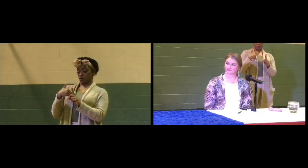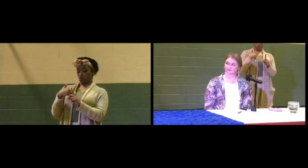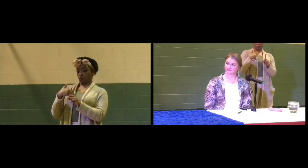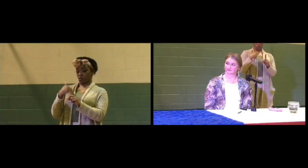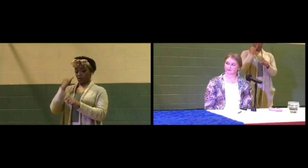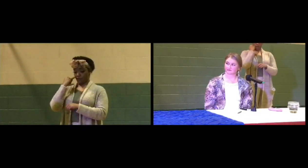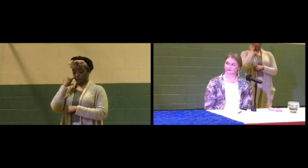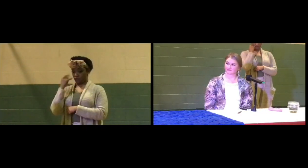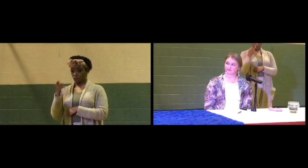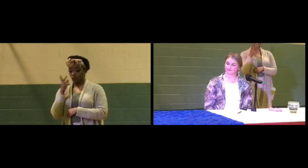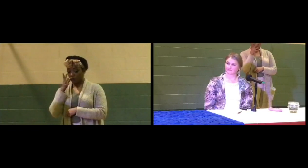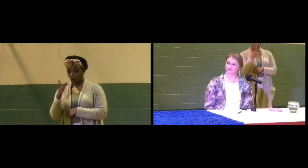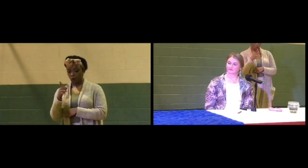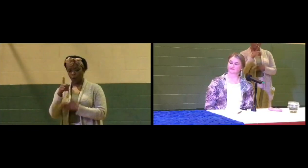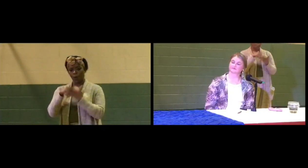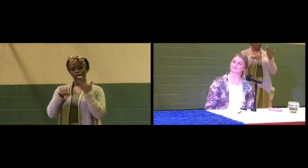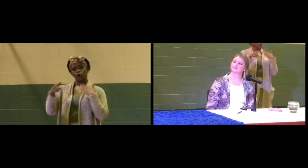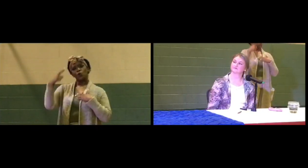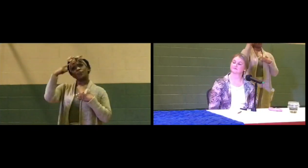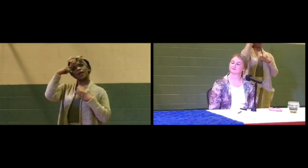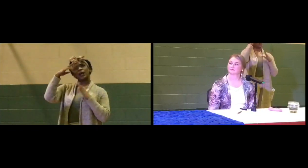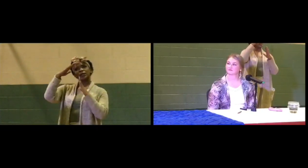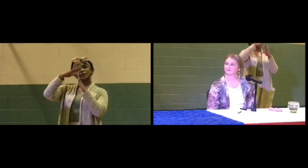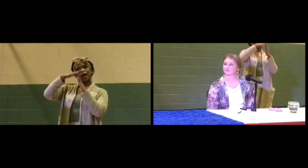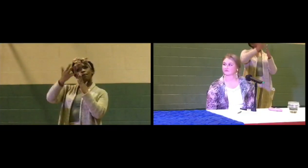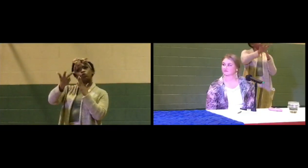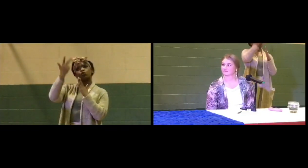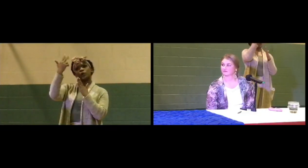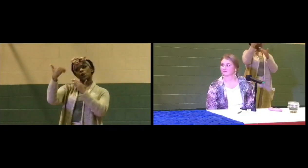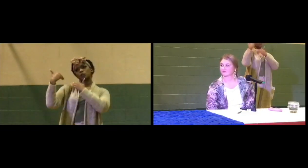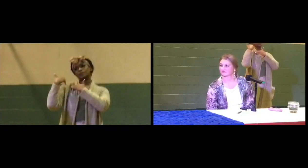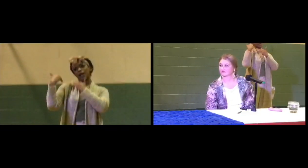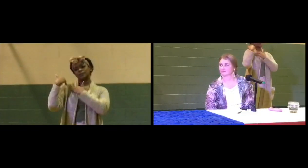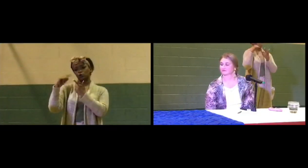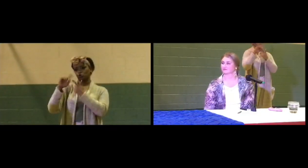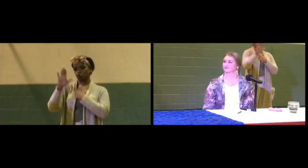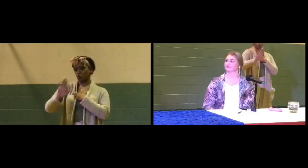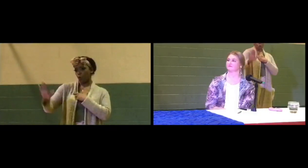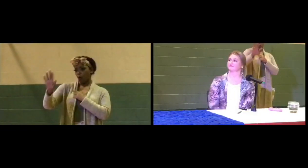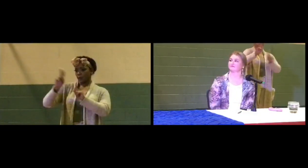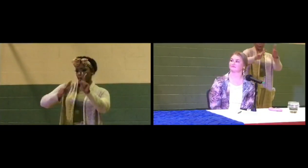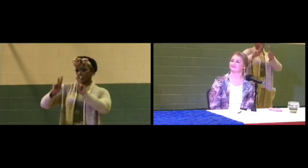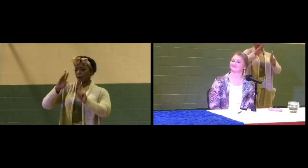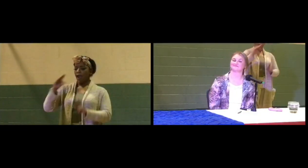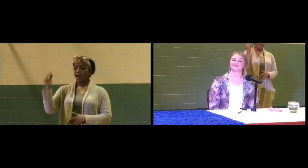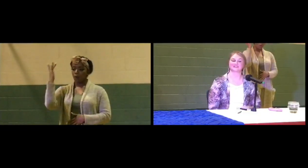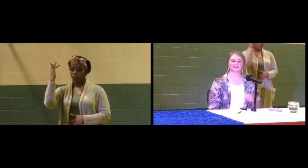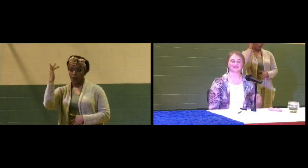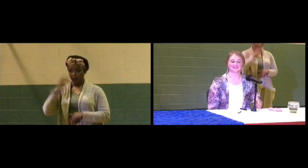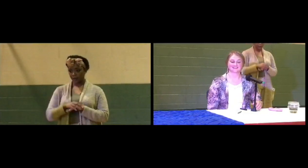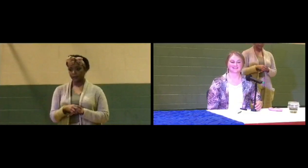you deem to be the top three responsibilities to your constituents and tell us why?